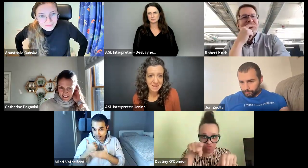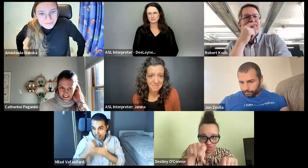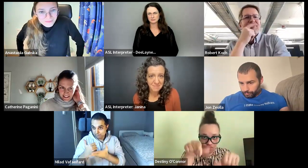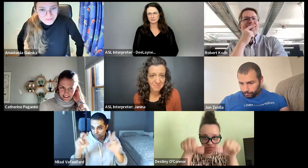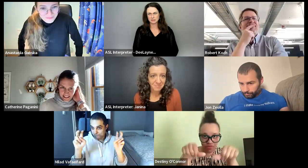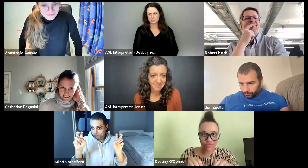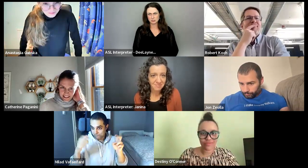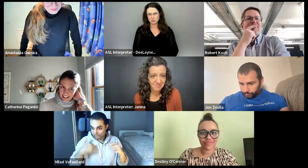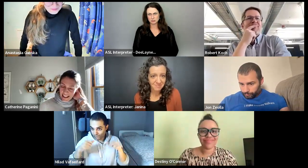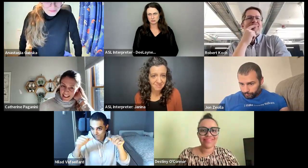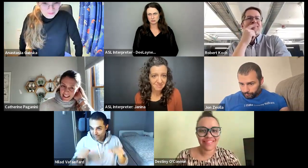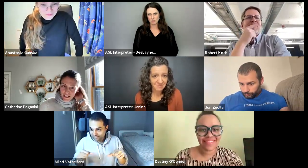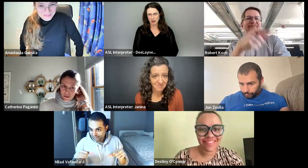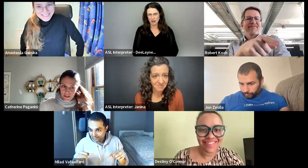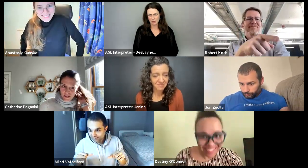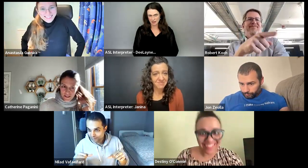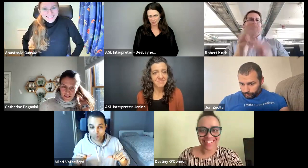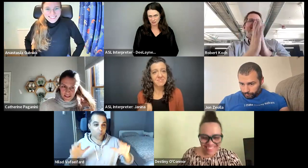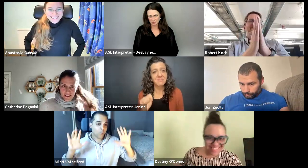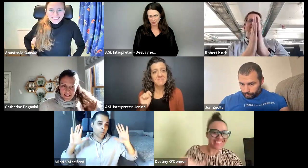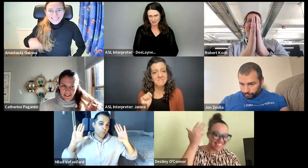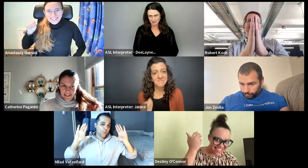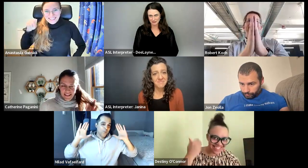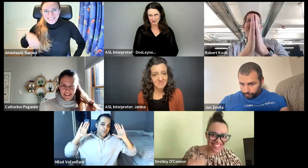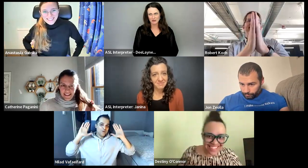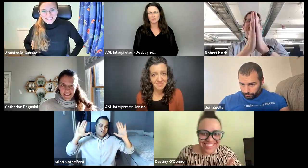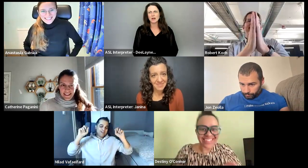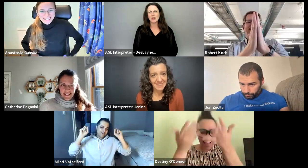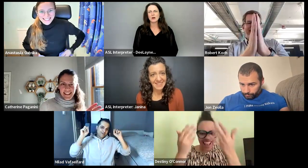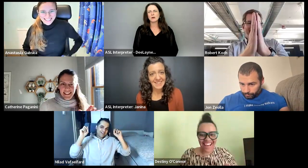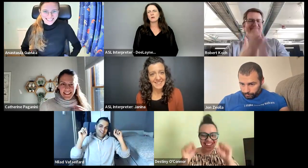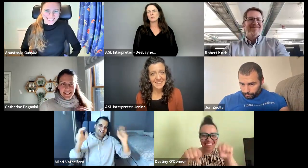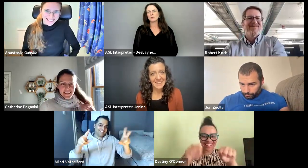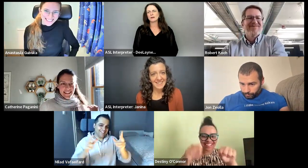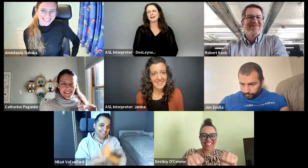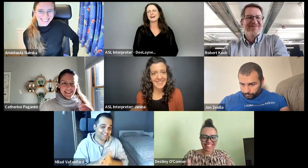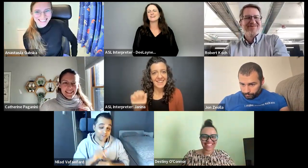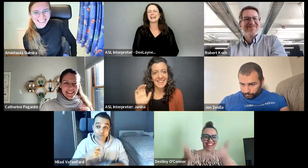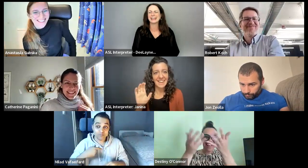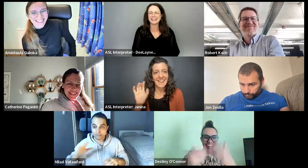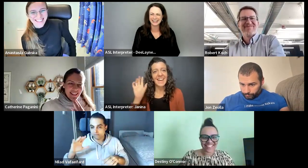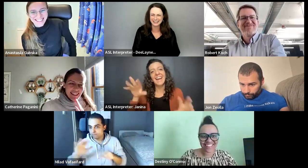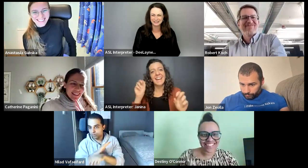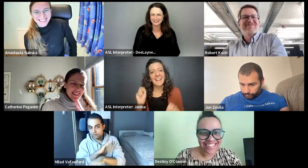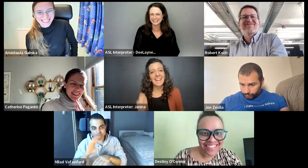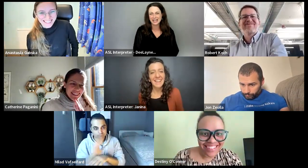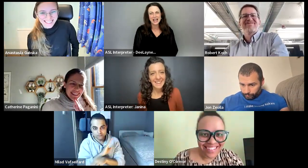Um, I can do it or, oh, oh, okay.